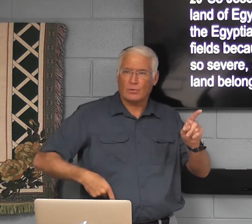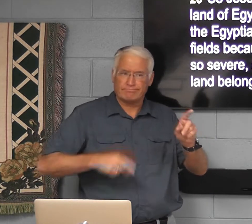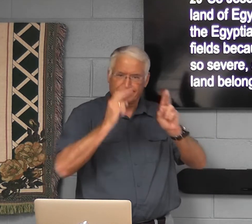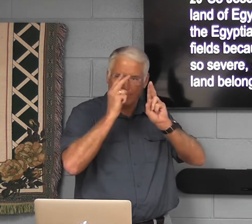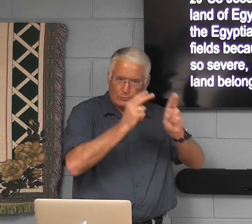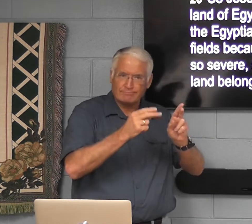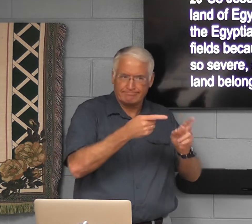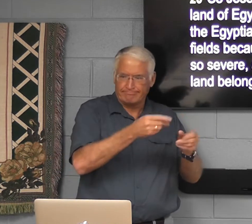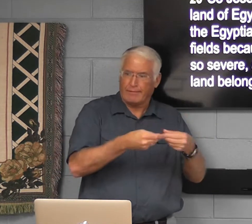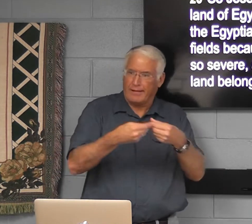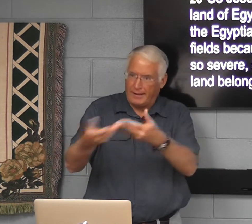for the Pharaoh.